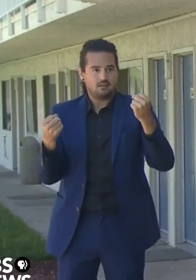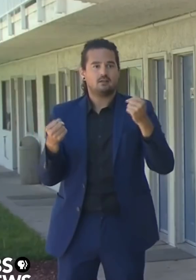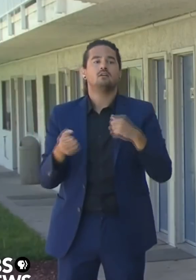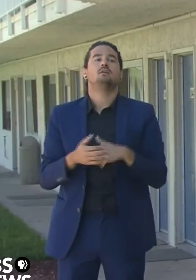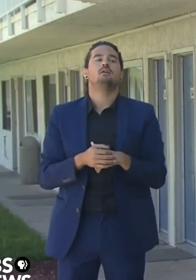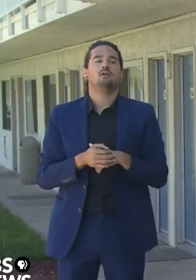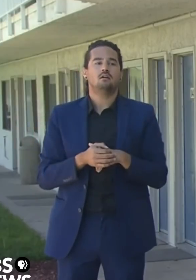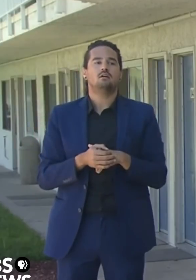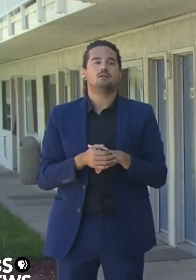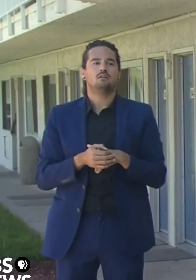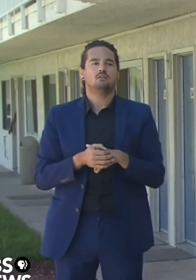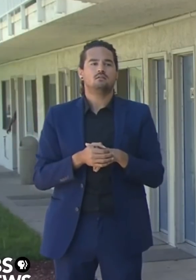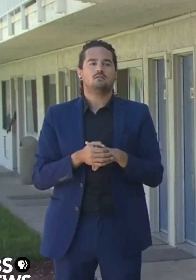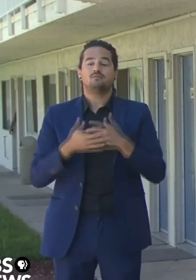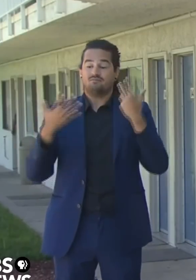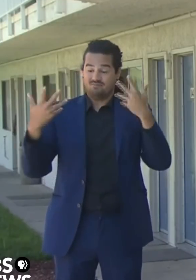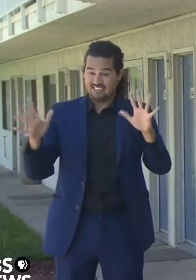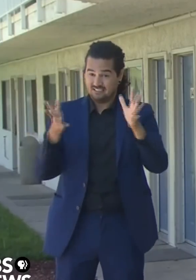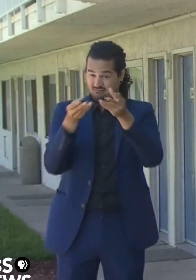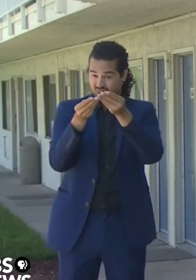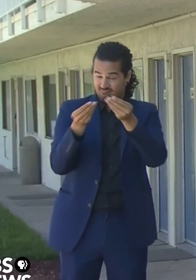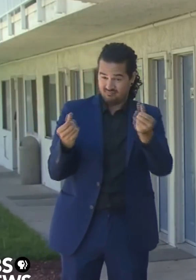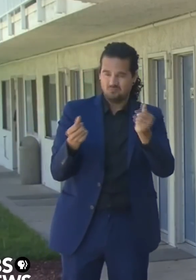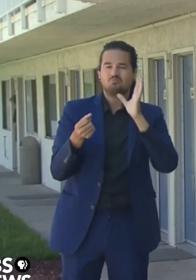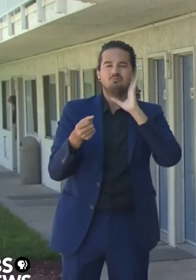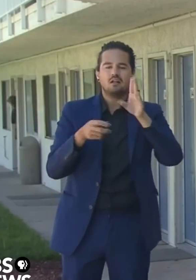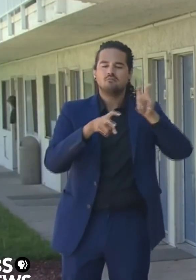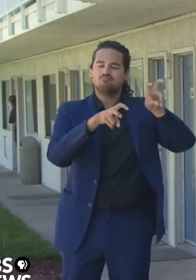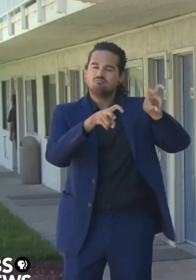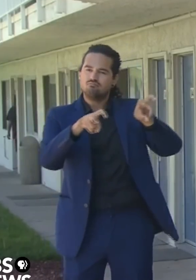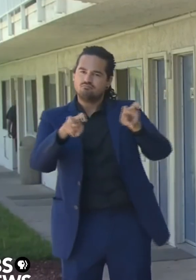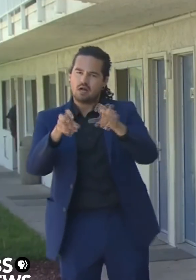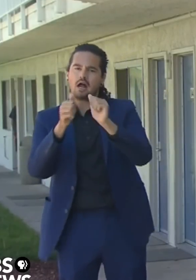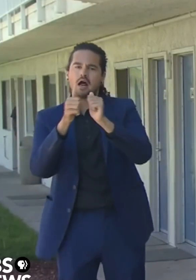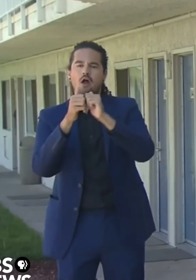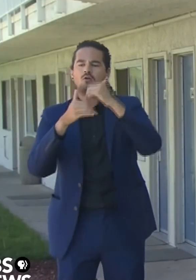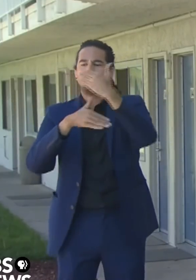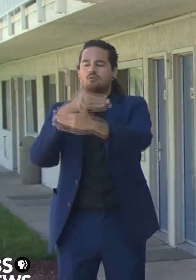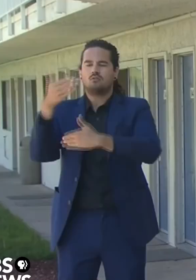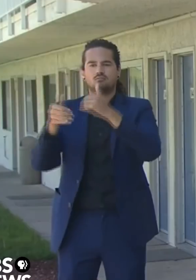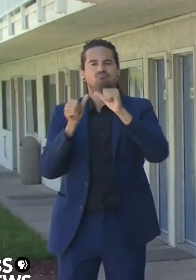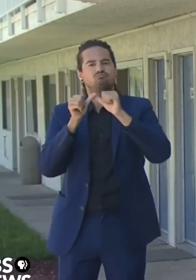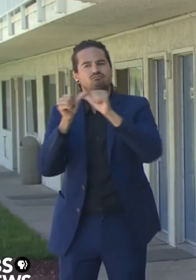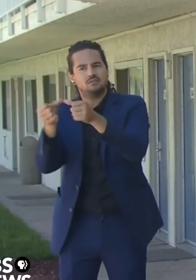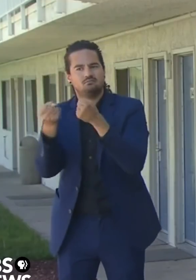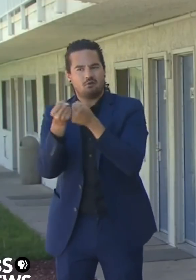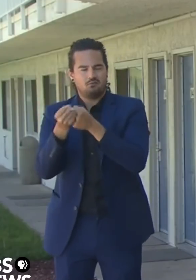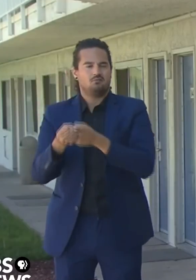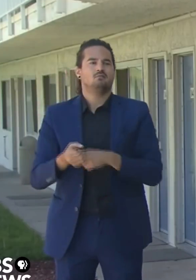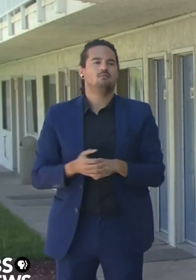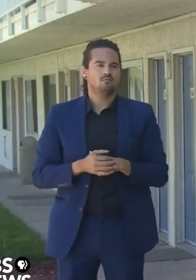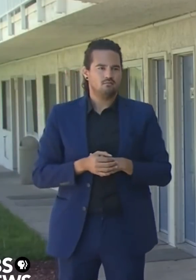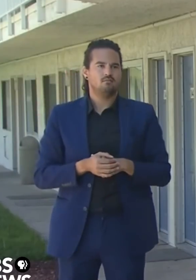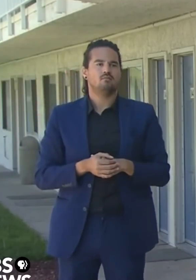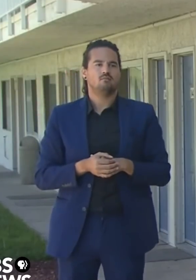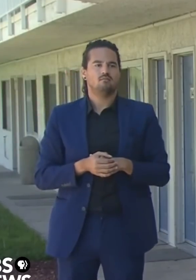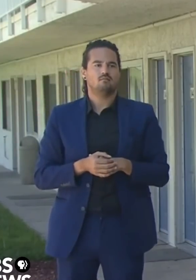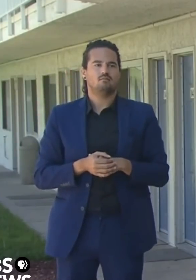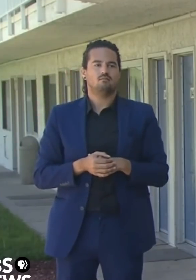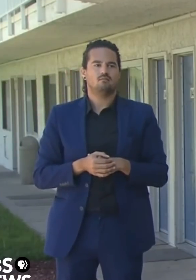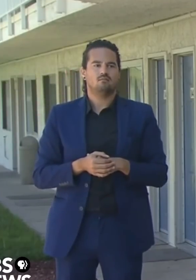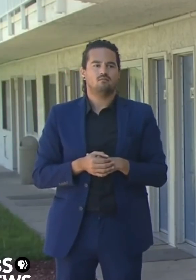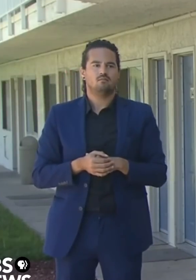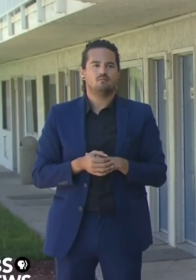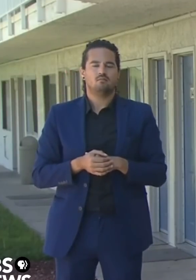Project Room Key was born just a few months ago, remarkably just in April. Here we are a few months later and we've